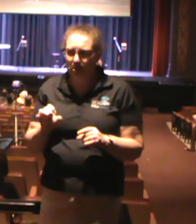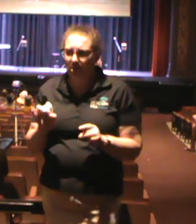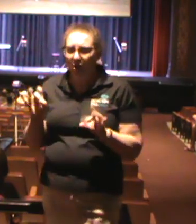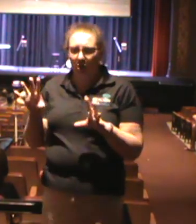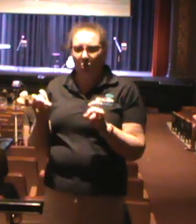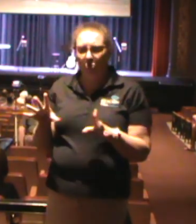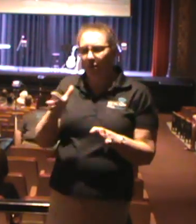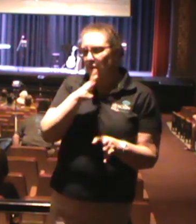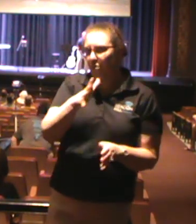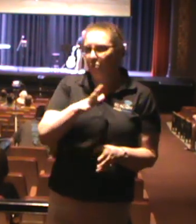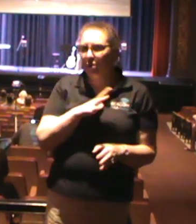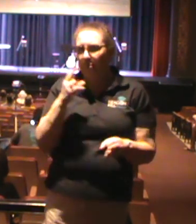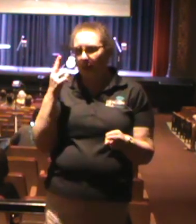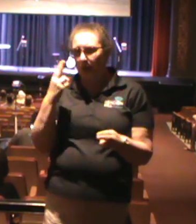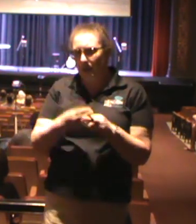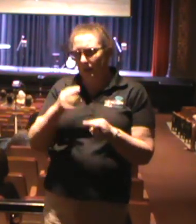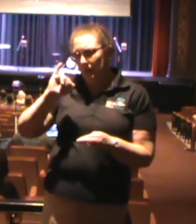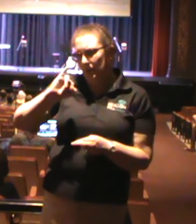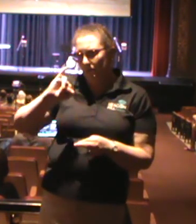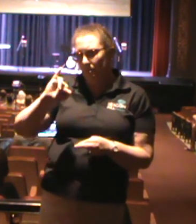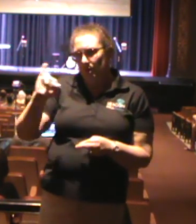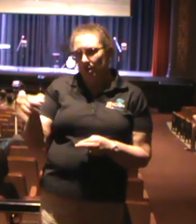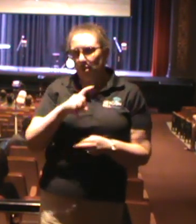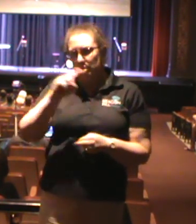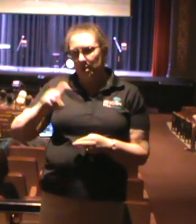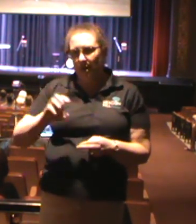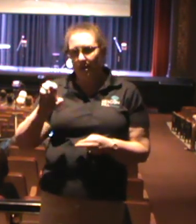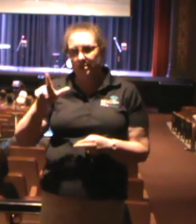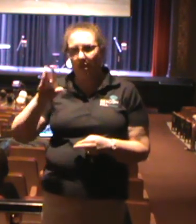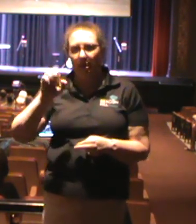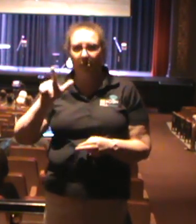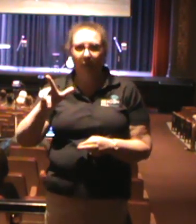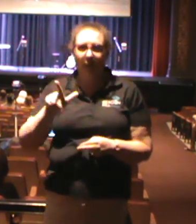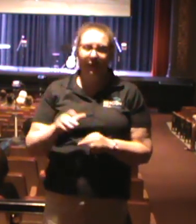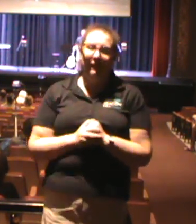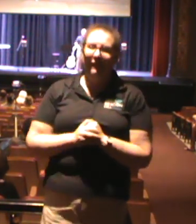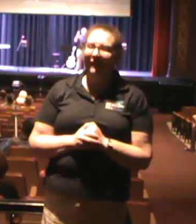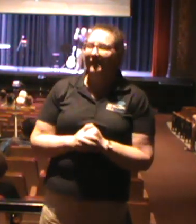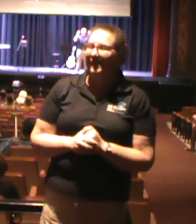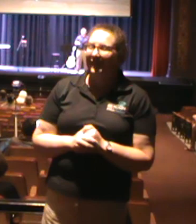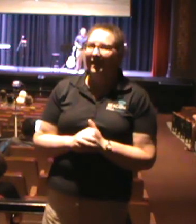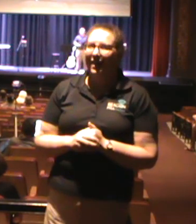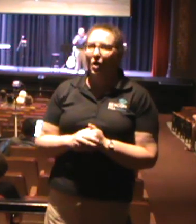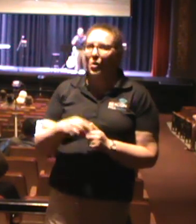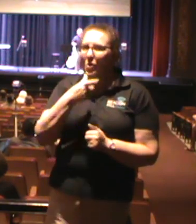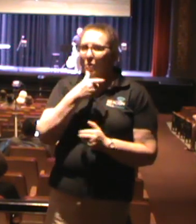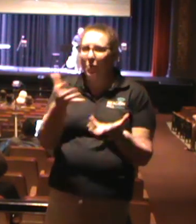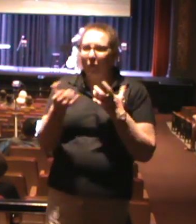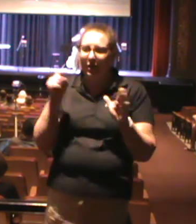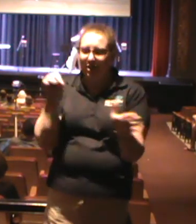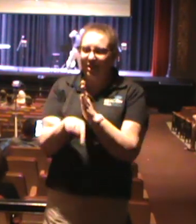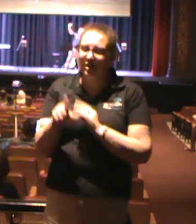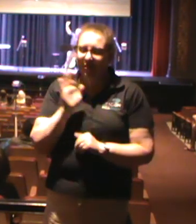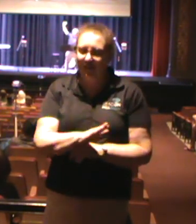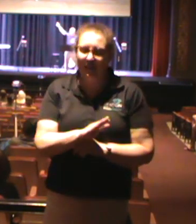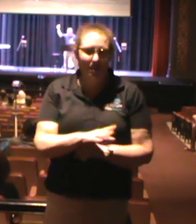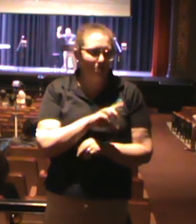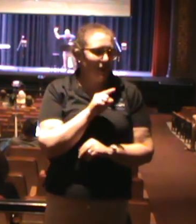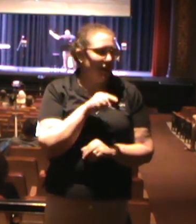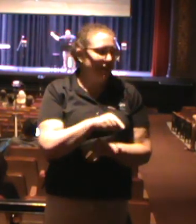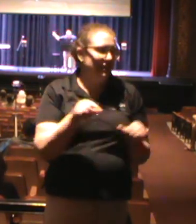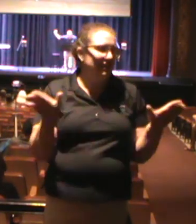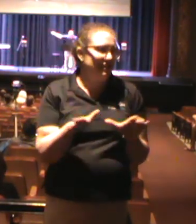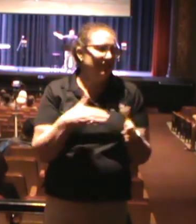did what any man would do when faced with an angry woman. He ran. He ran as fast as he could. He ran